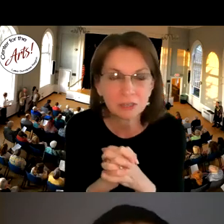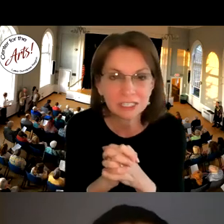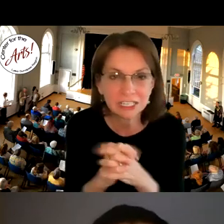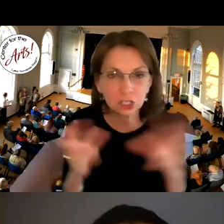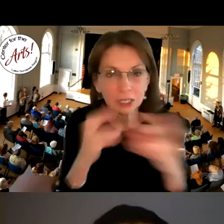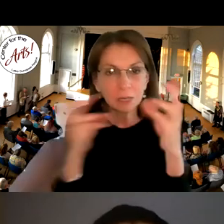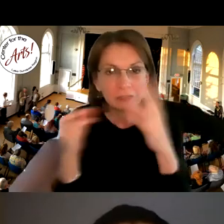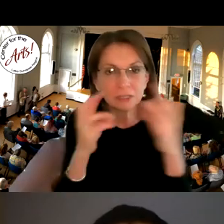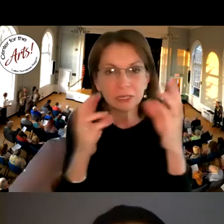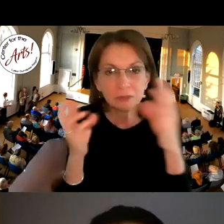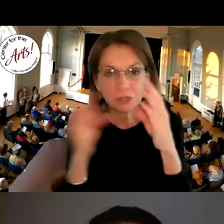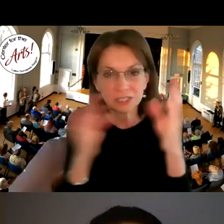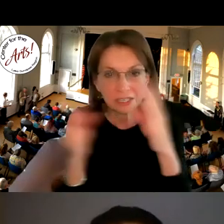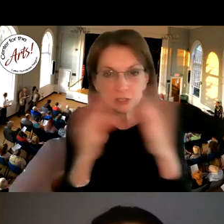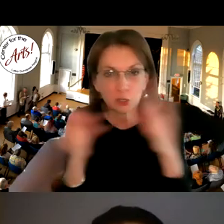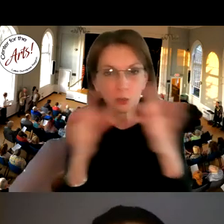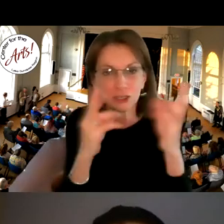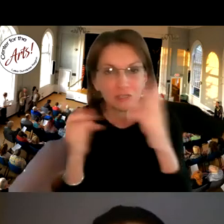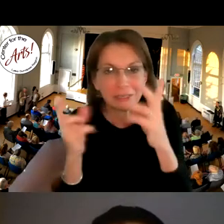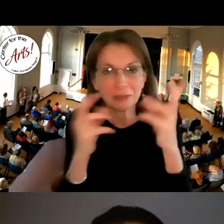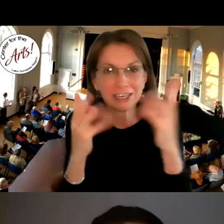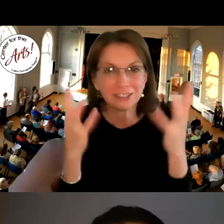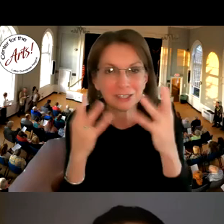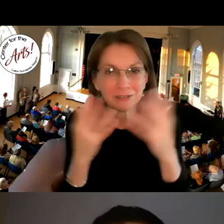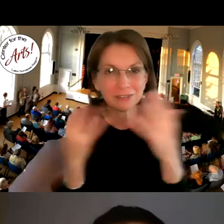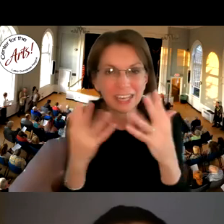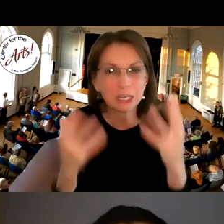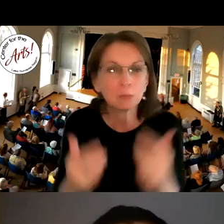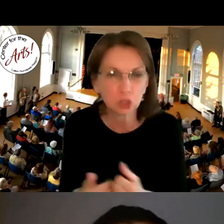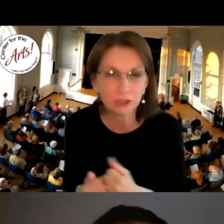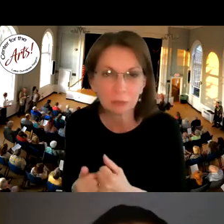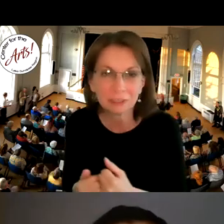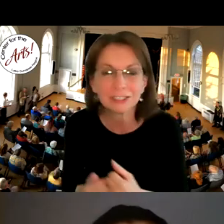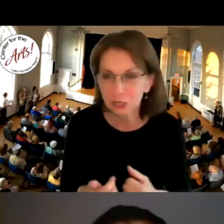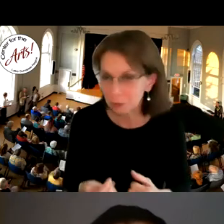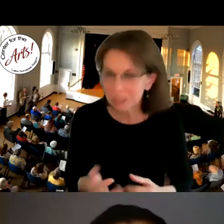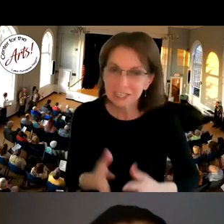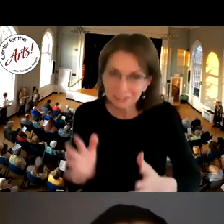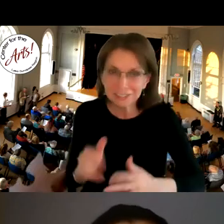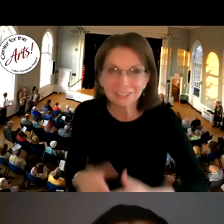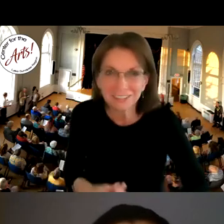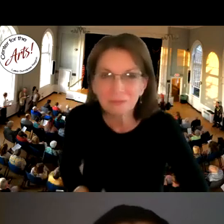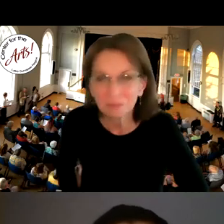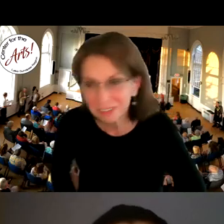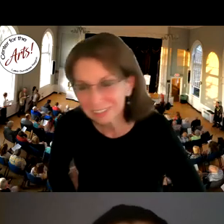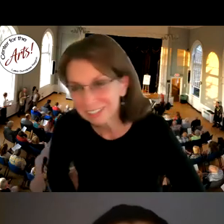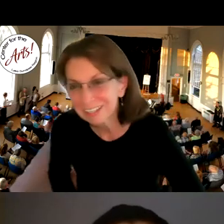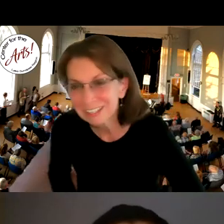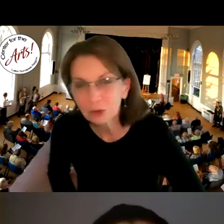presentation but sometimes where the science is so quick you can see my hands they they kind of blur a little bit so yeah a